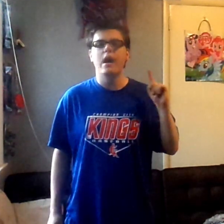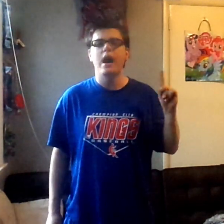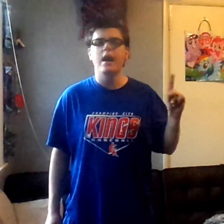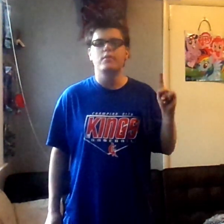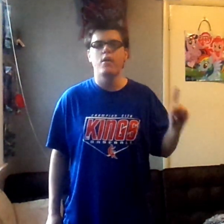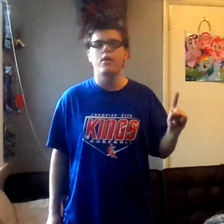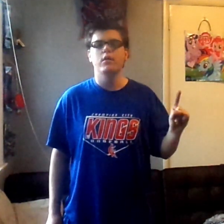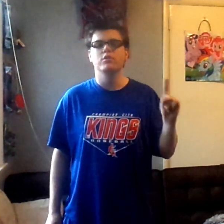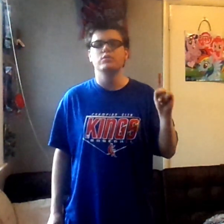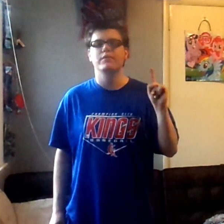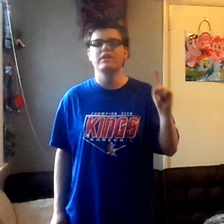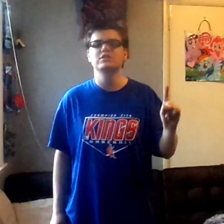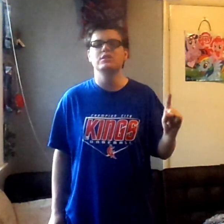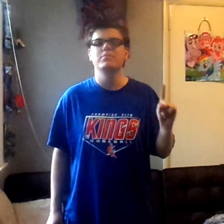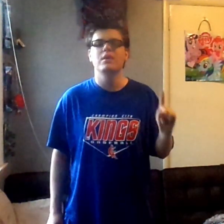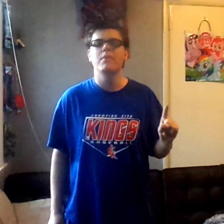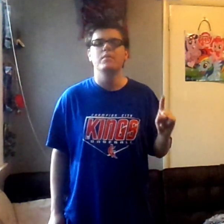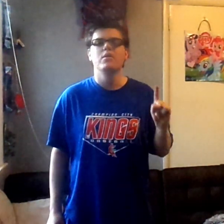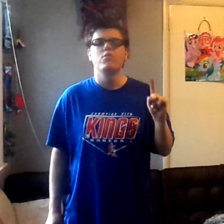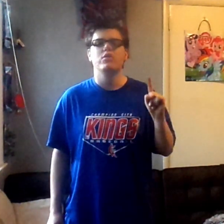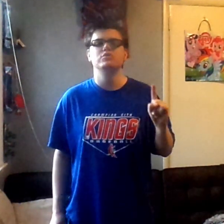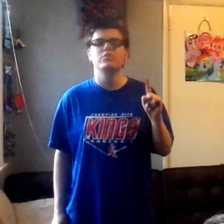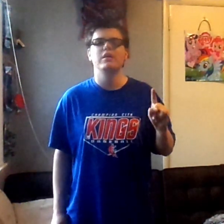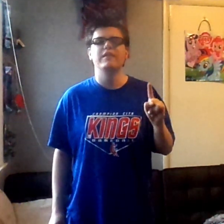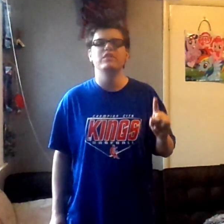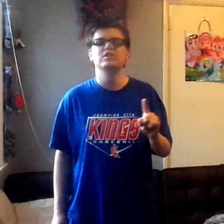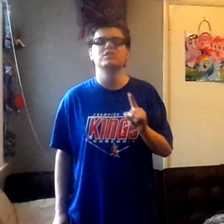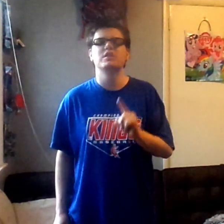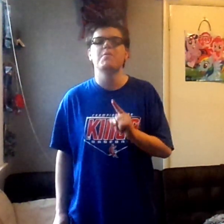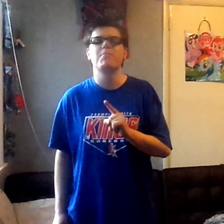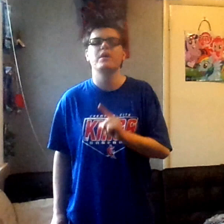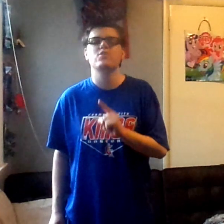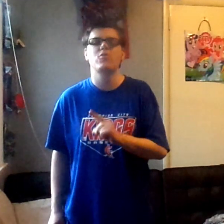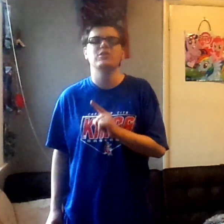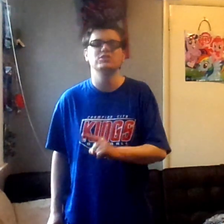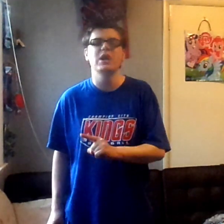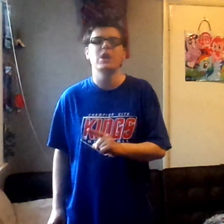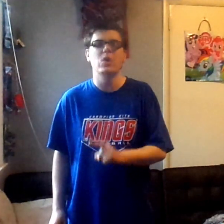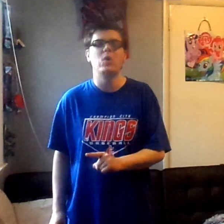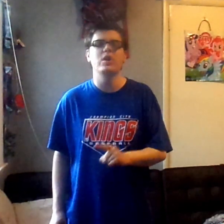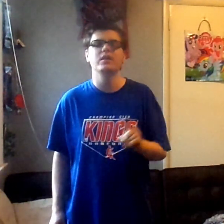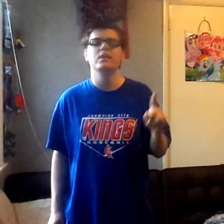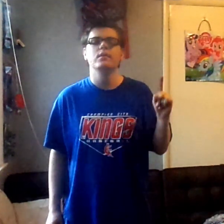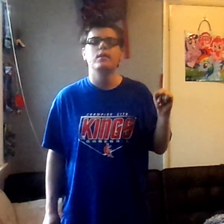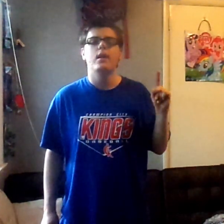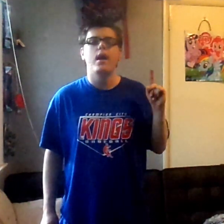iCarly, which would eventually become, which would eventually come and play Carly Shea on iCarly.